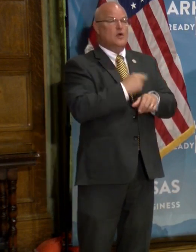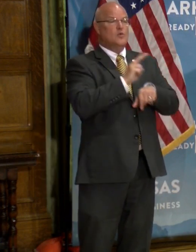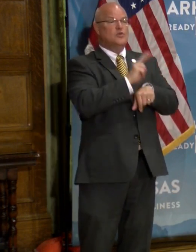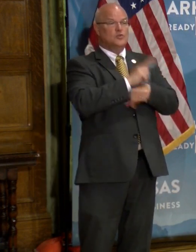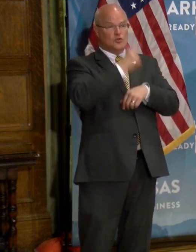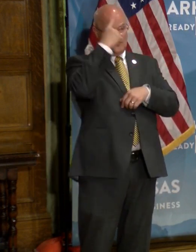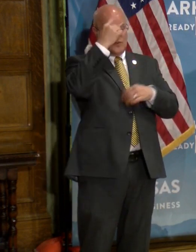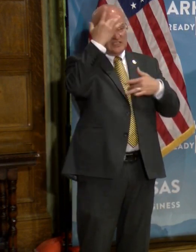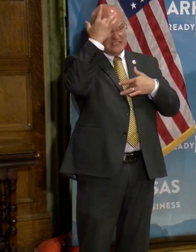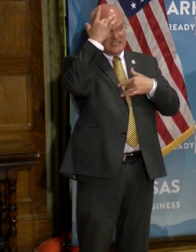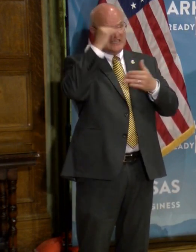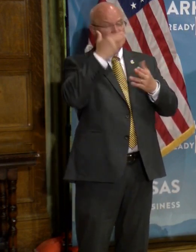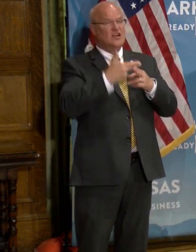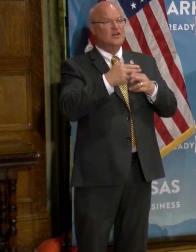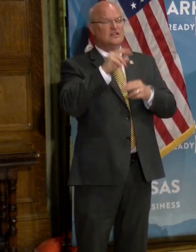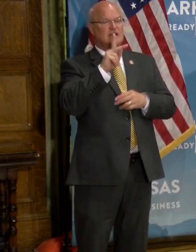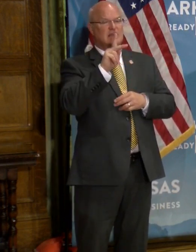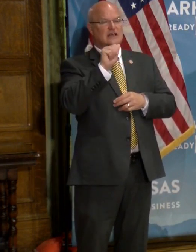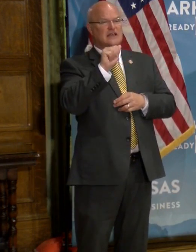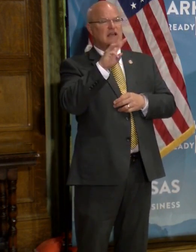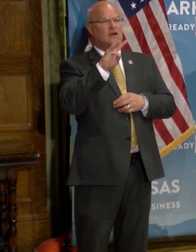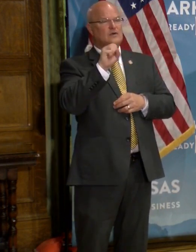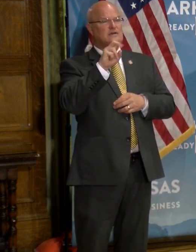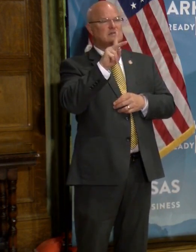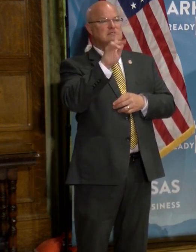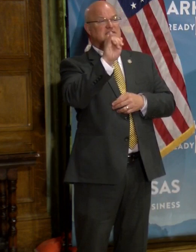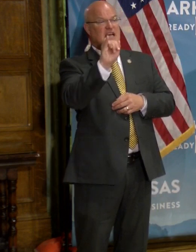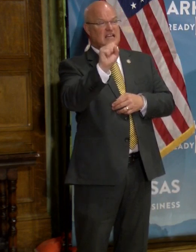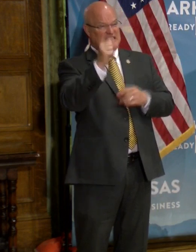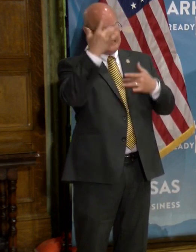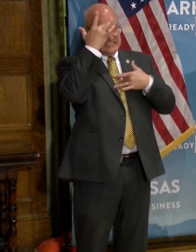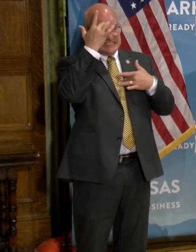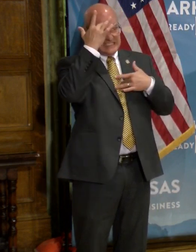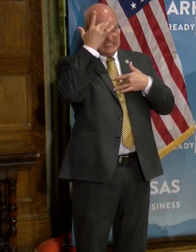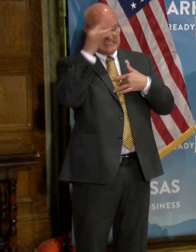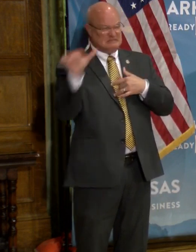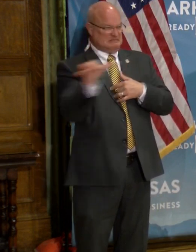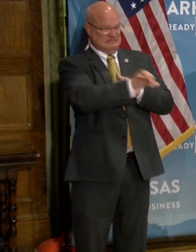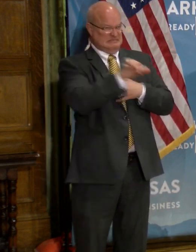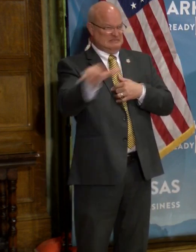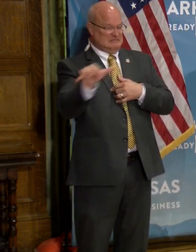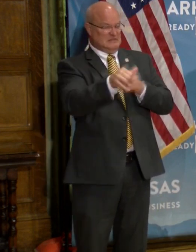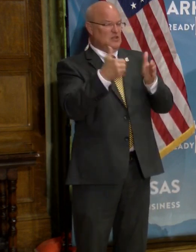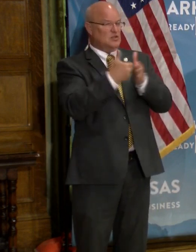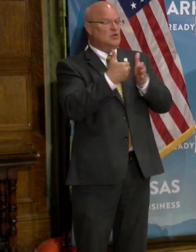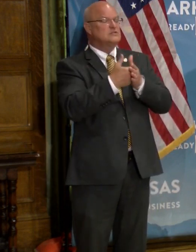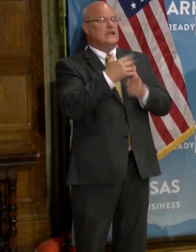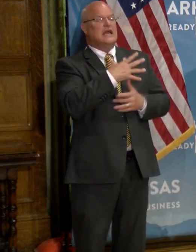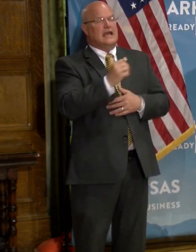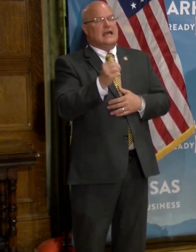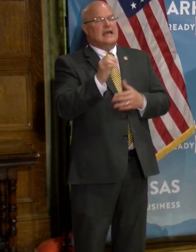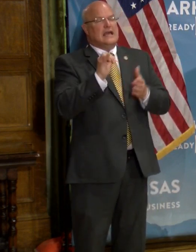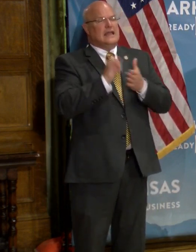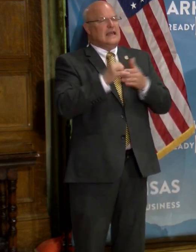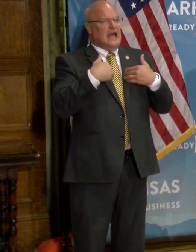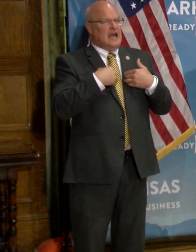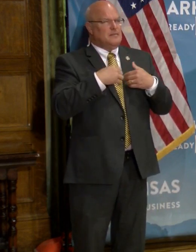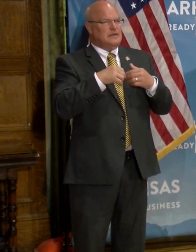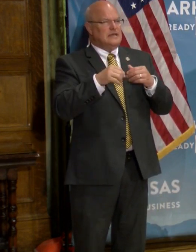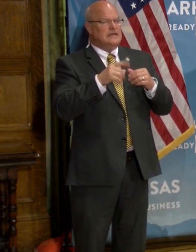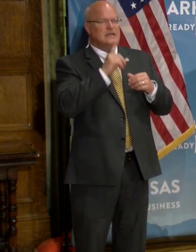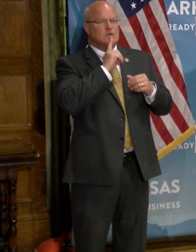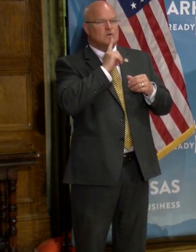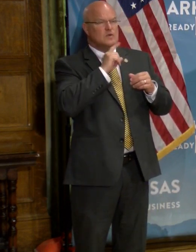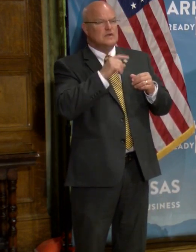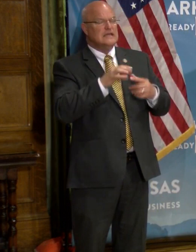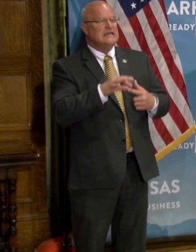for a disease called Kawasaki's disease, which mimics it very, this rather mimics it very closely. Um, and, uh, there have been deaths, but